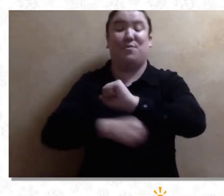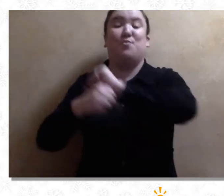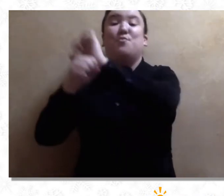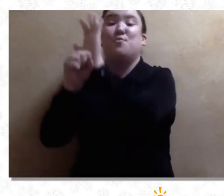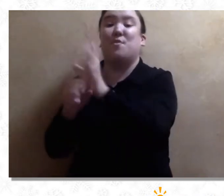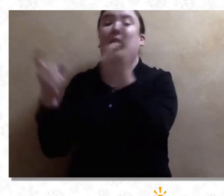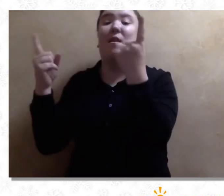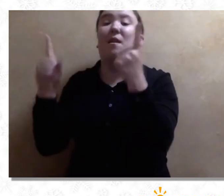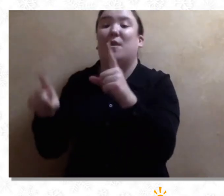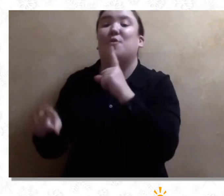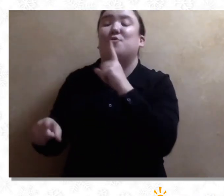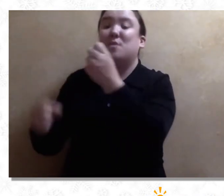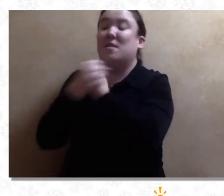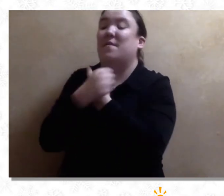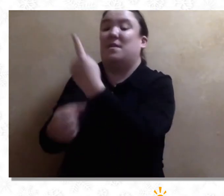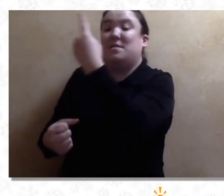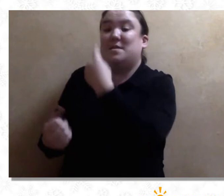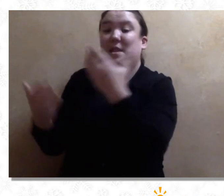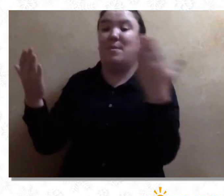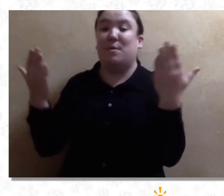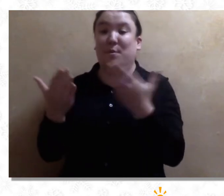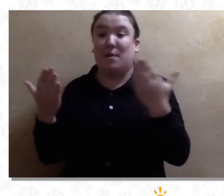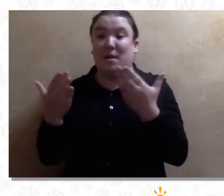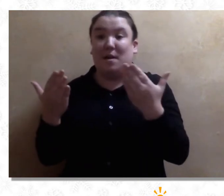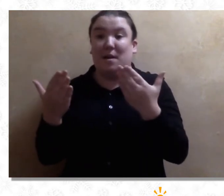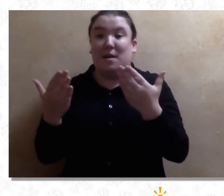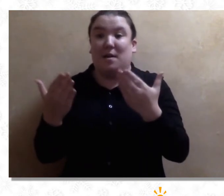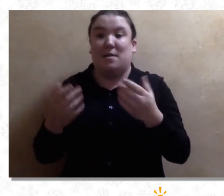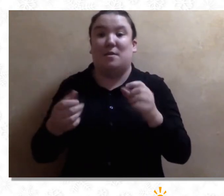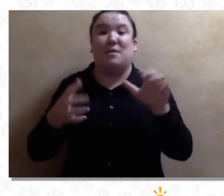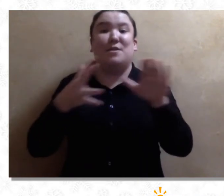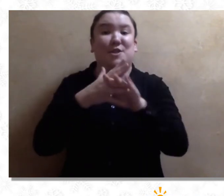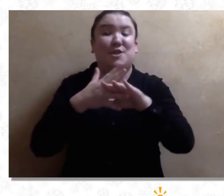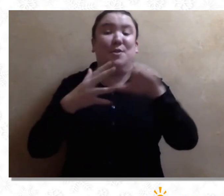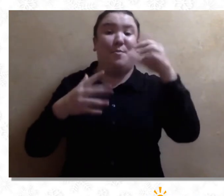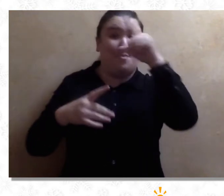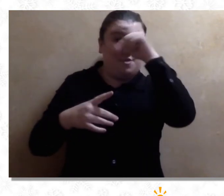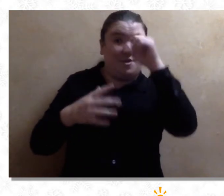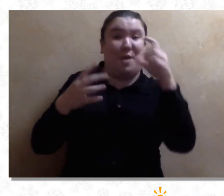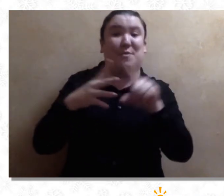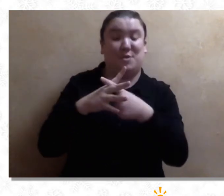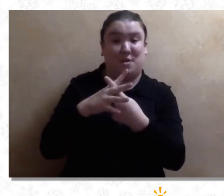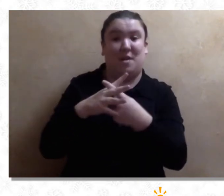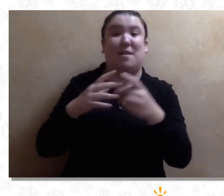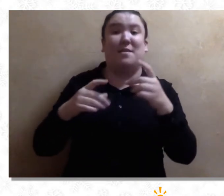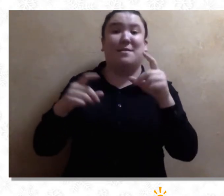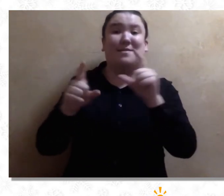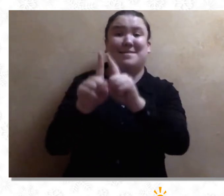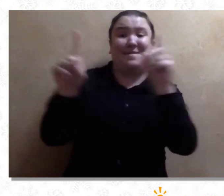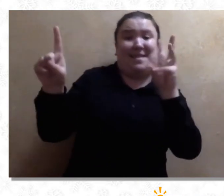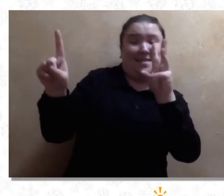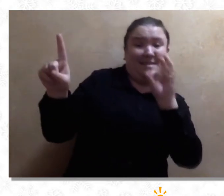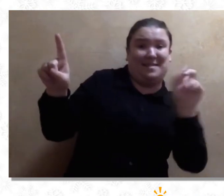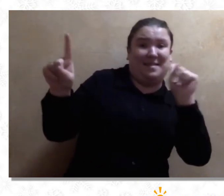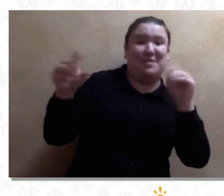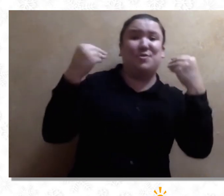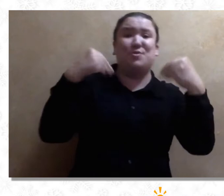eighth day of COVID, my true love said to me, On School's out for summer, keep social distance,